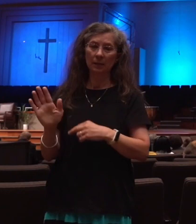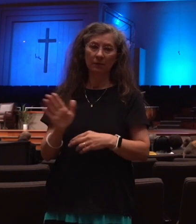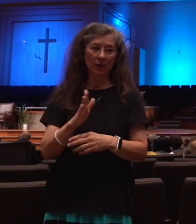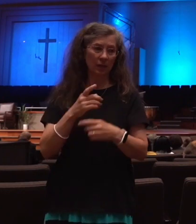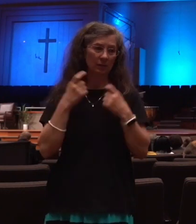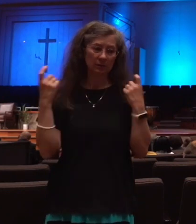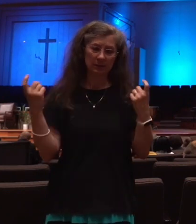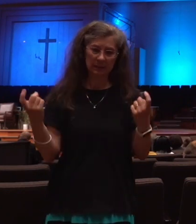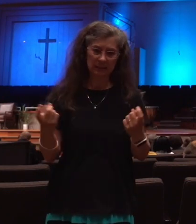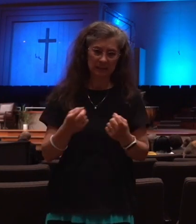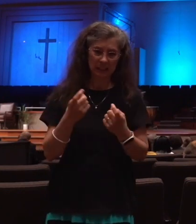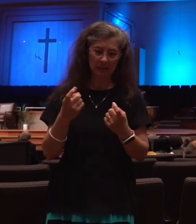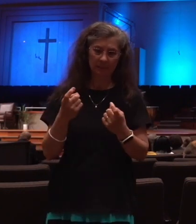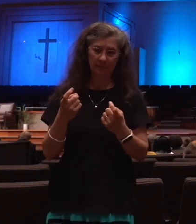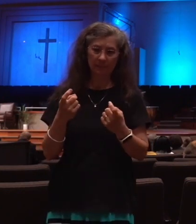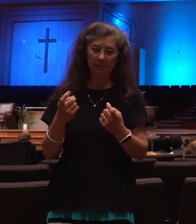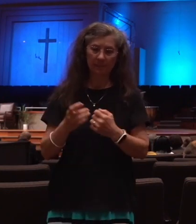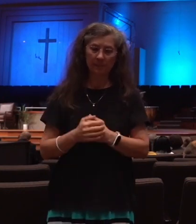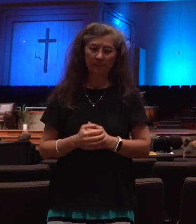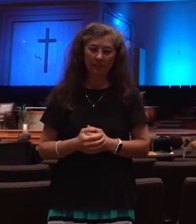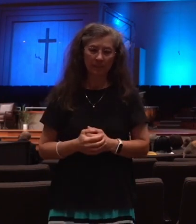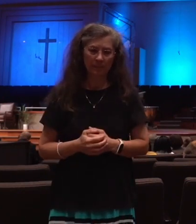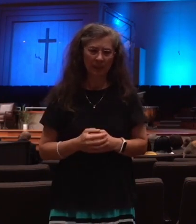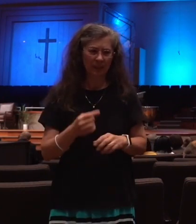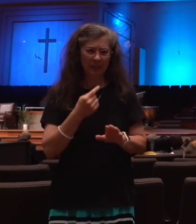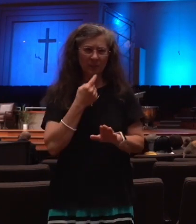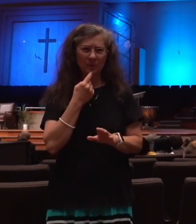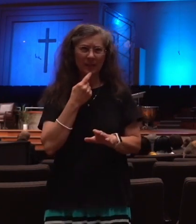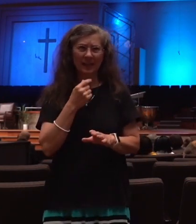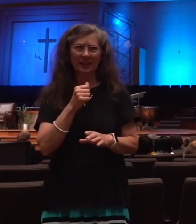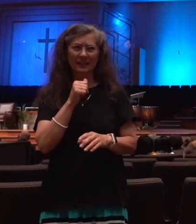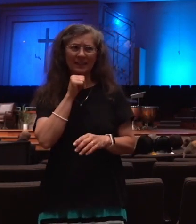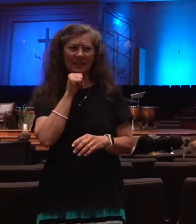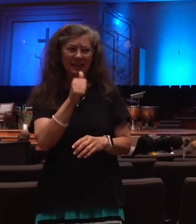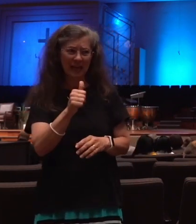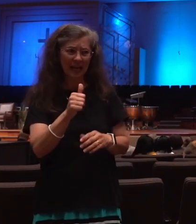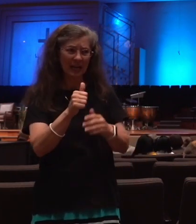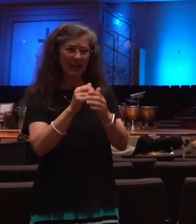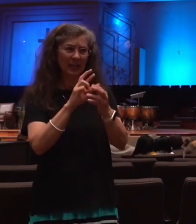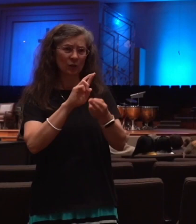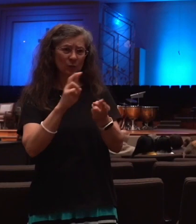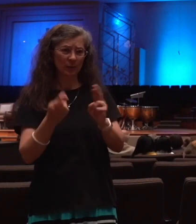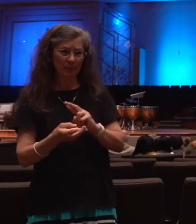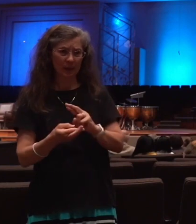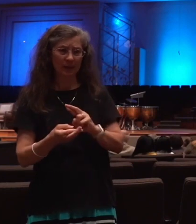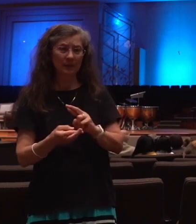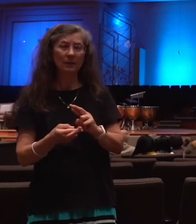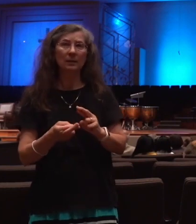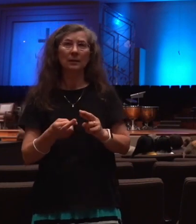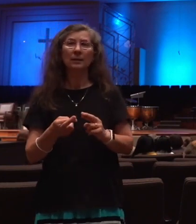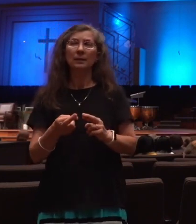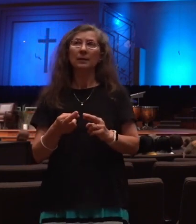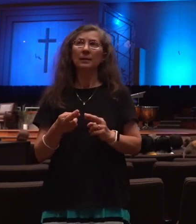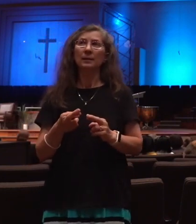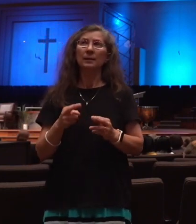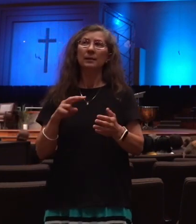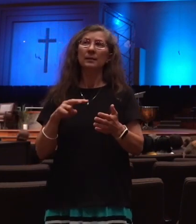nor of their thefts. Now, you say, Well, wait a that says they didn't repent. That implies, then, that God provided these